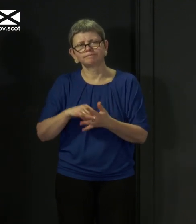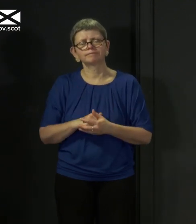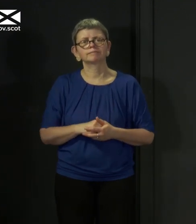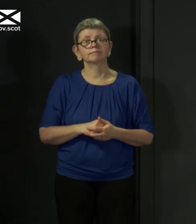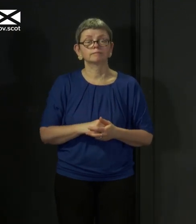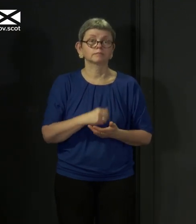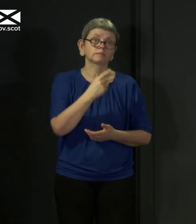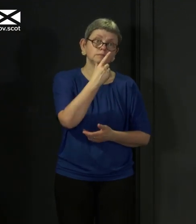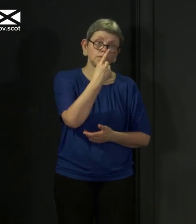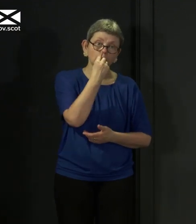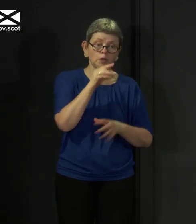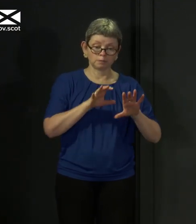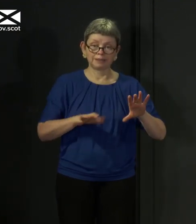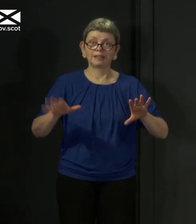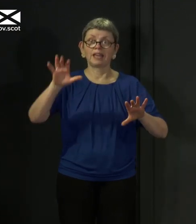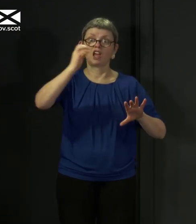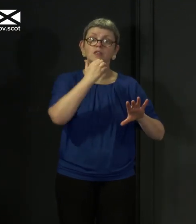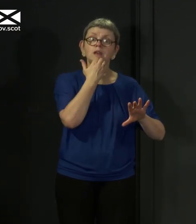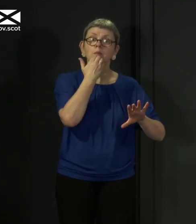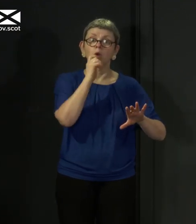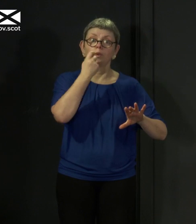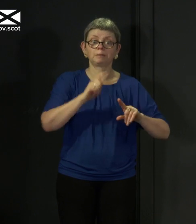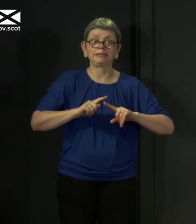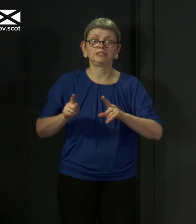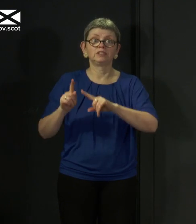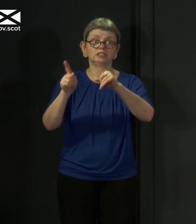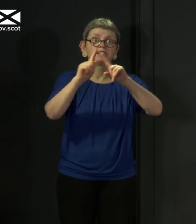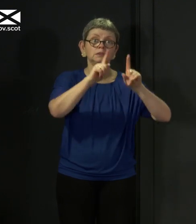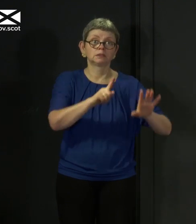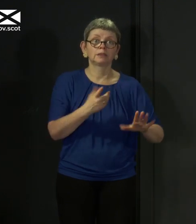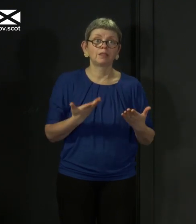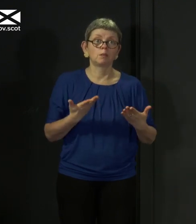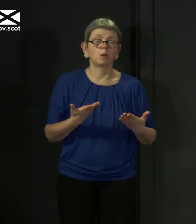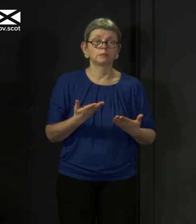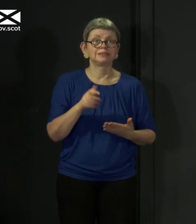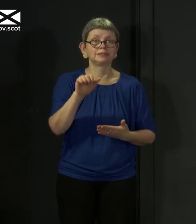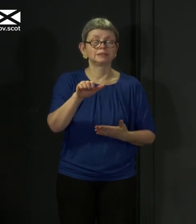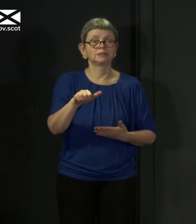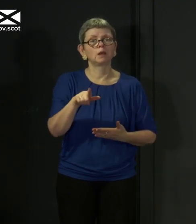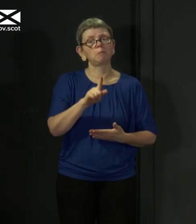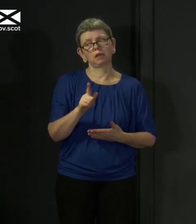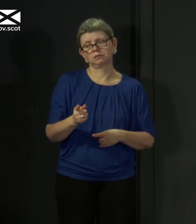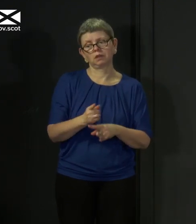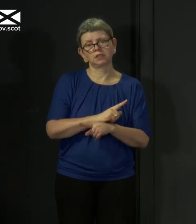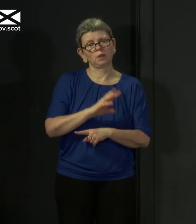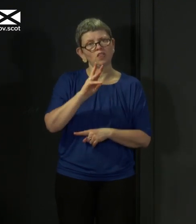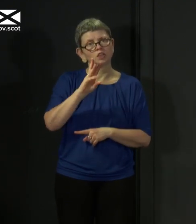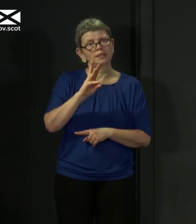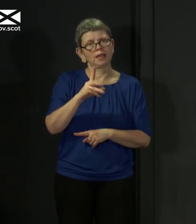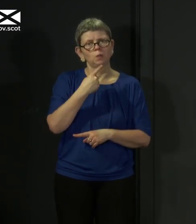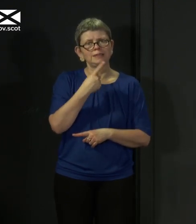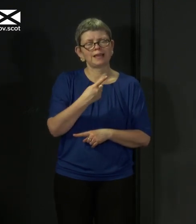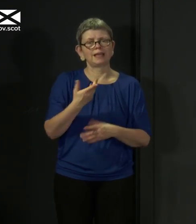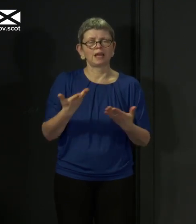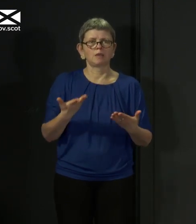differs in different areas. But as I said last Thursday, we would think that even though what we estimate right now is